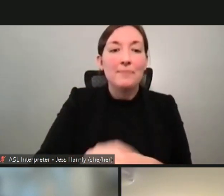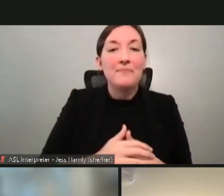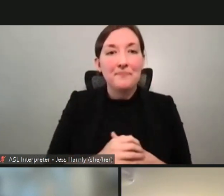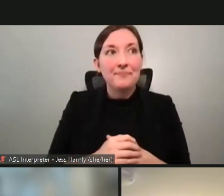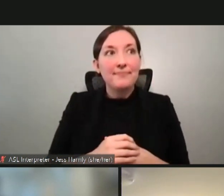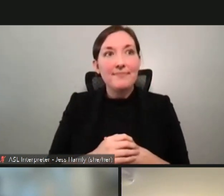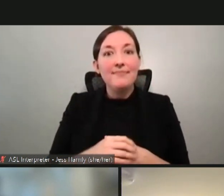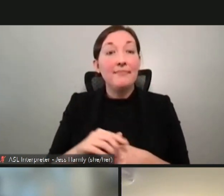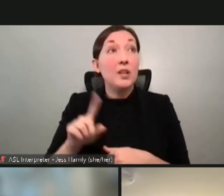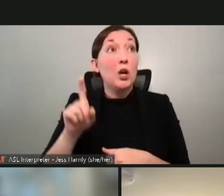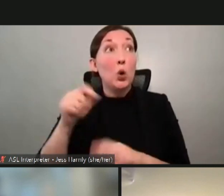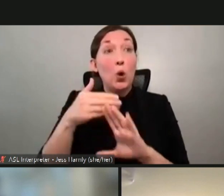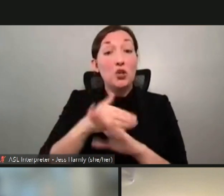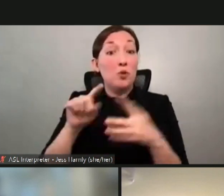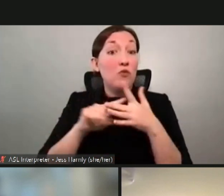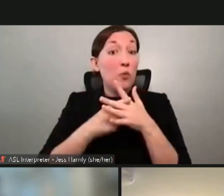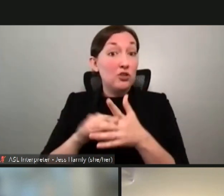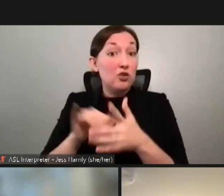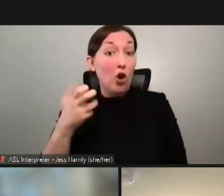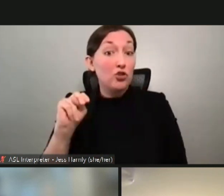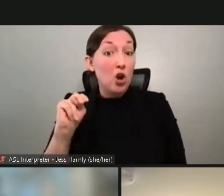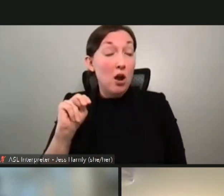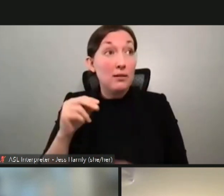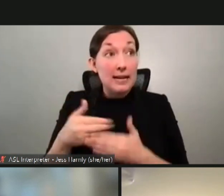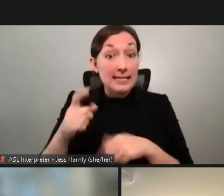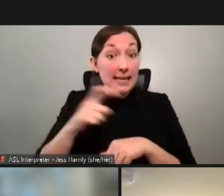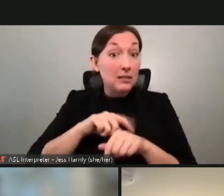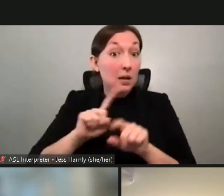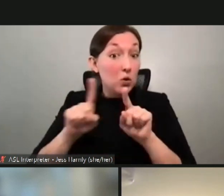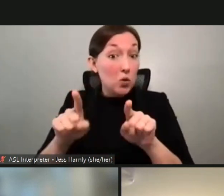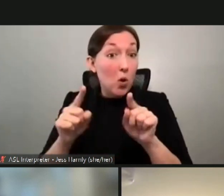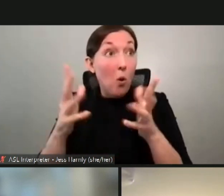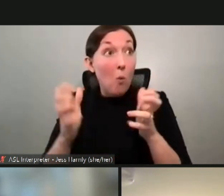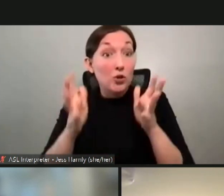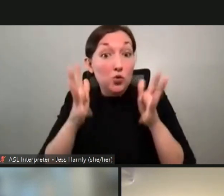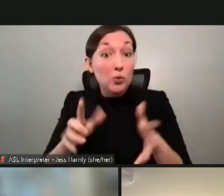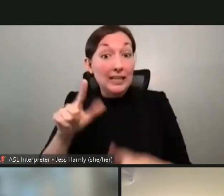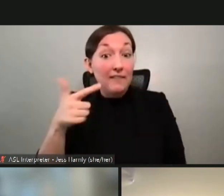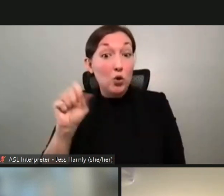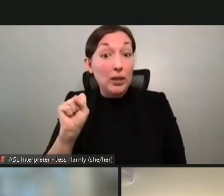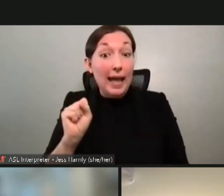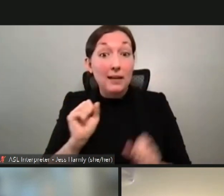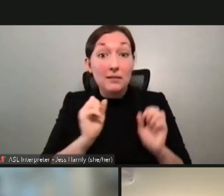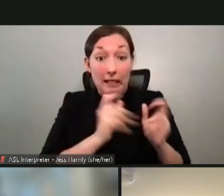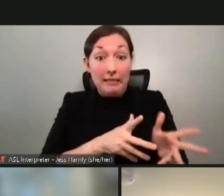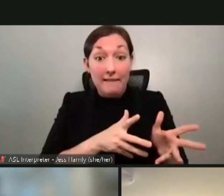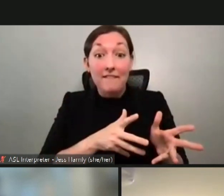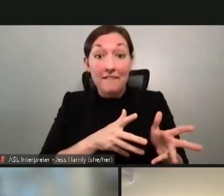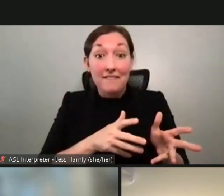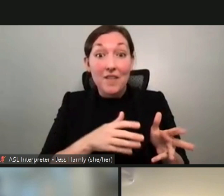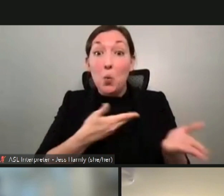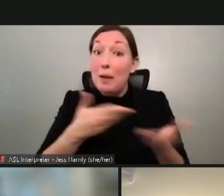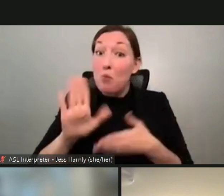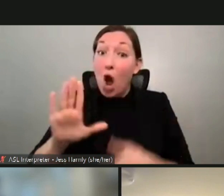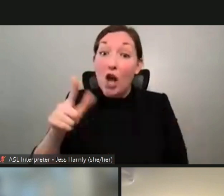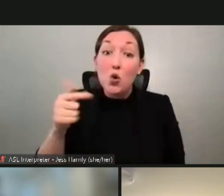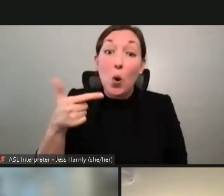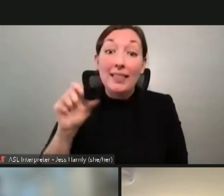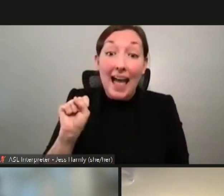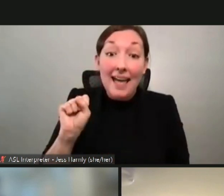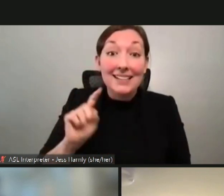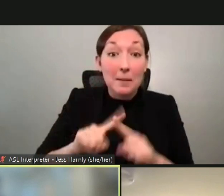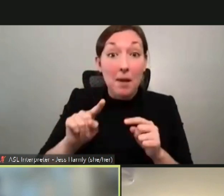Question before we move on, John, next time you go, would you like to leave your legs behind? I mean, we took them, but did you need them?